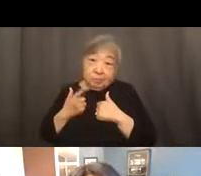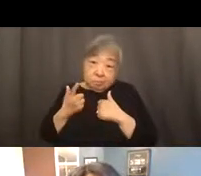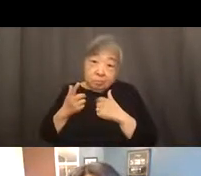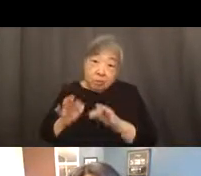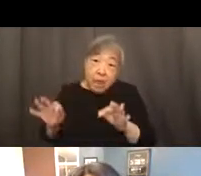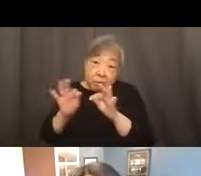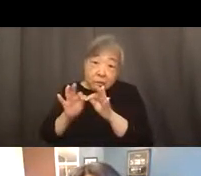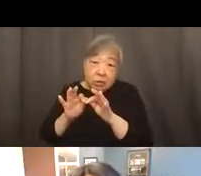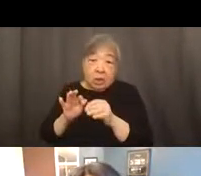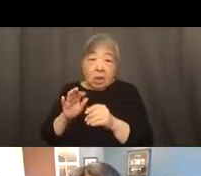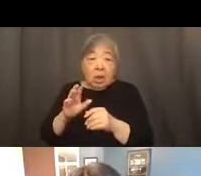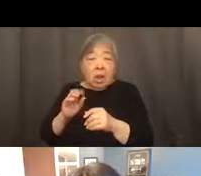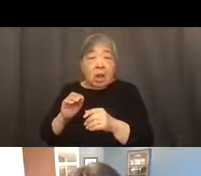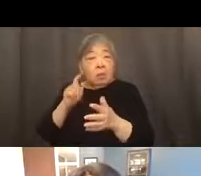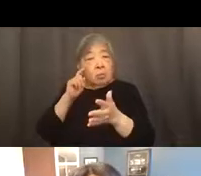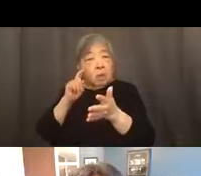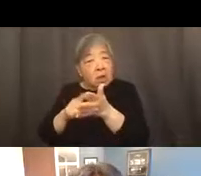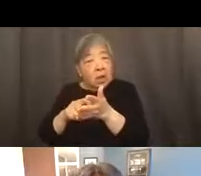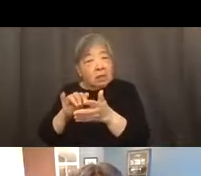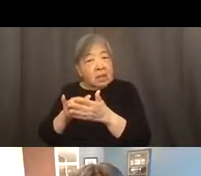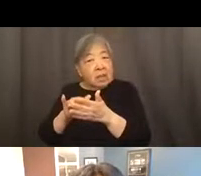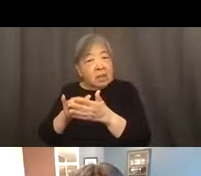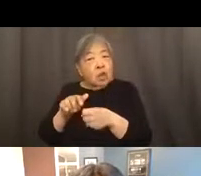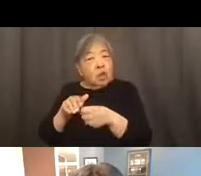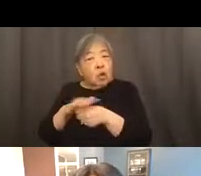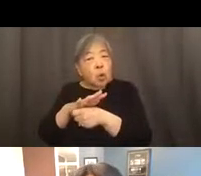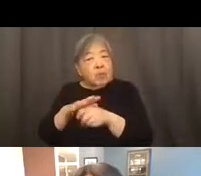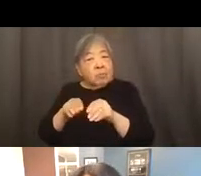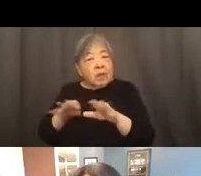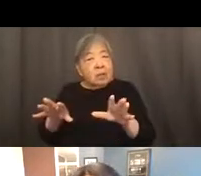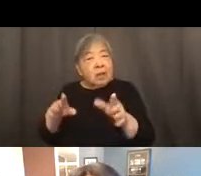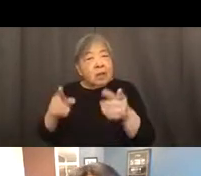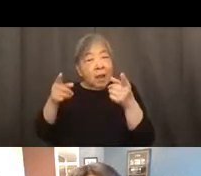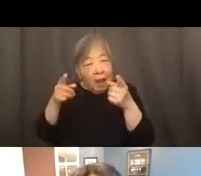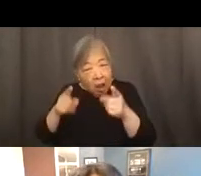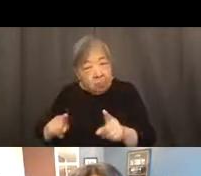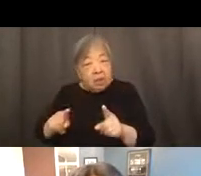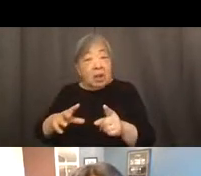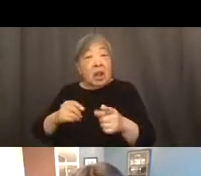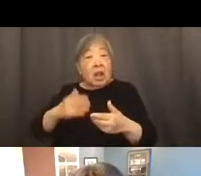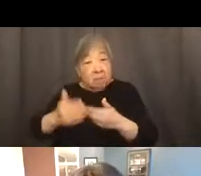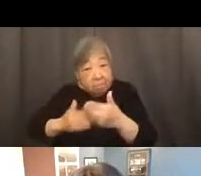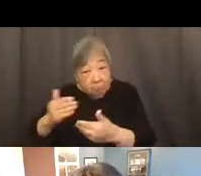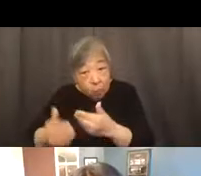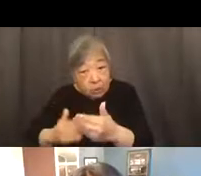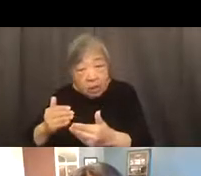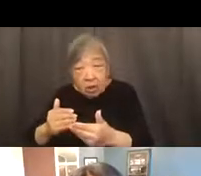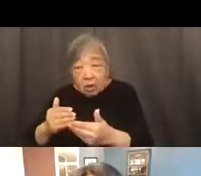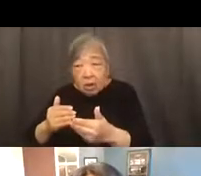recognizing that the COVID pandemic is happening and unfolding against this,